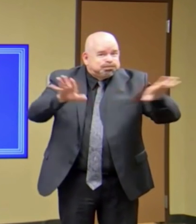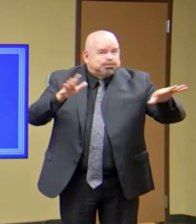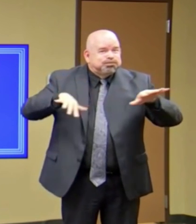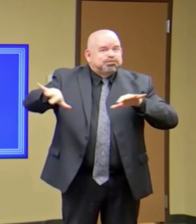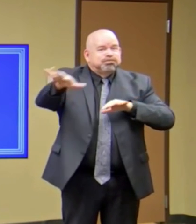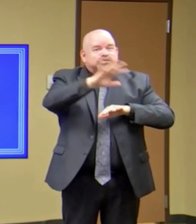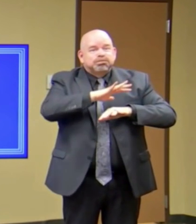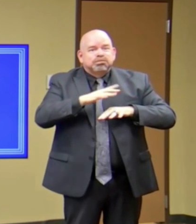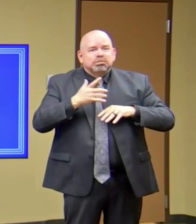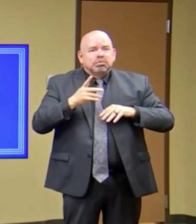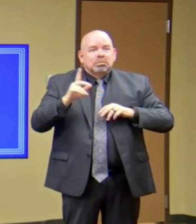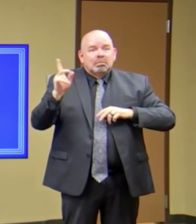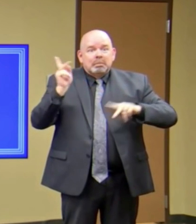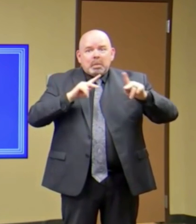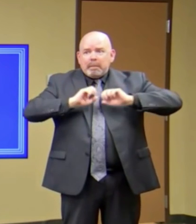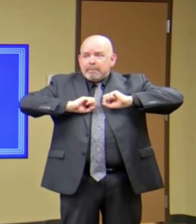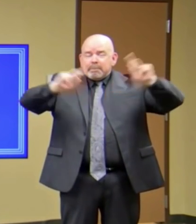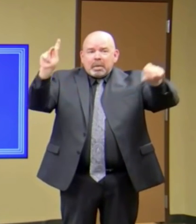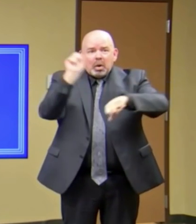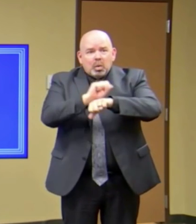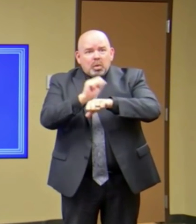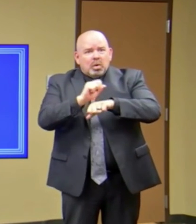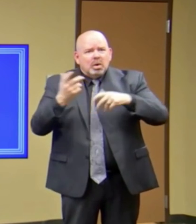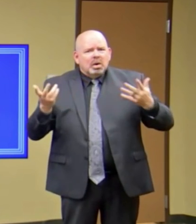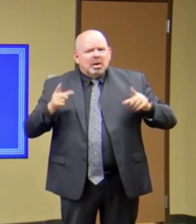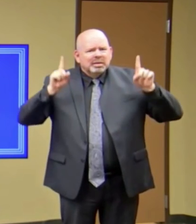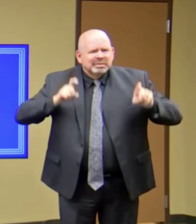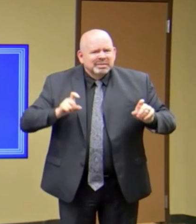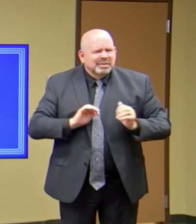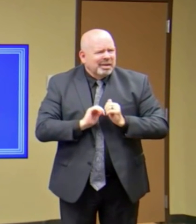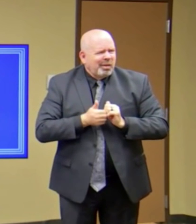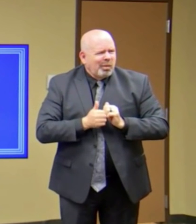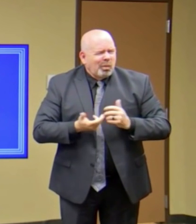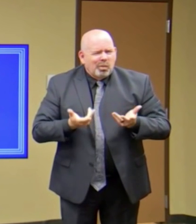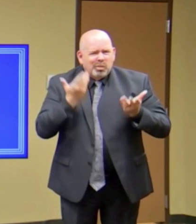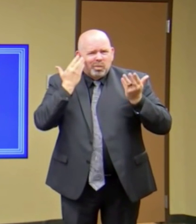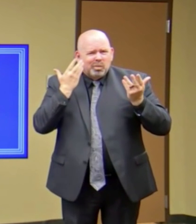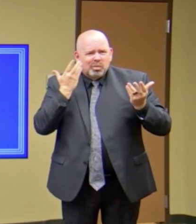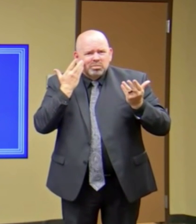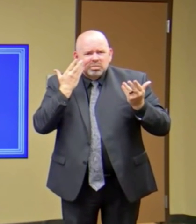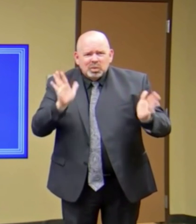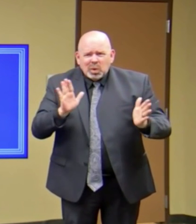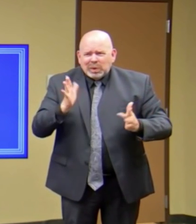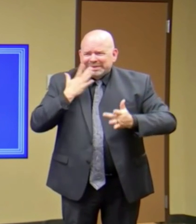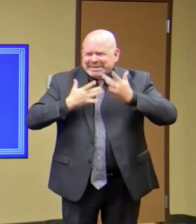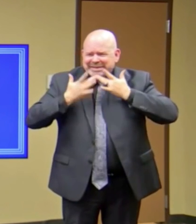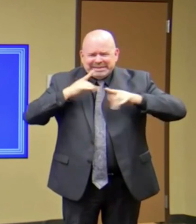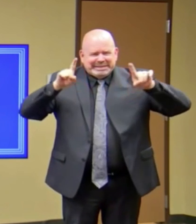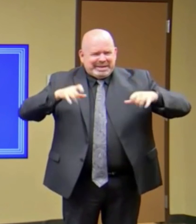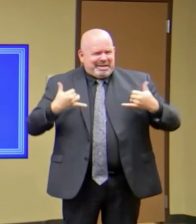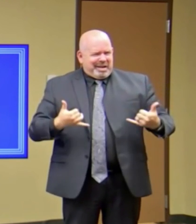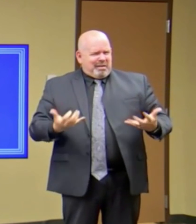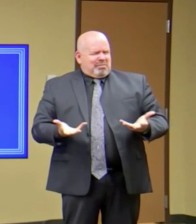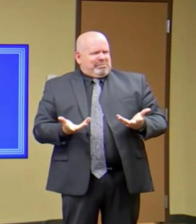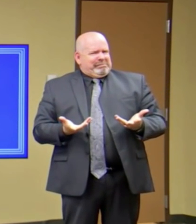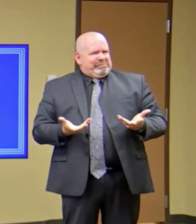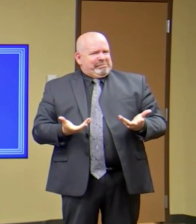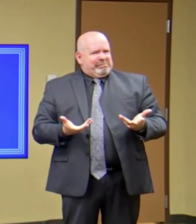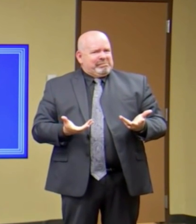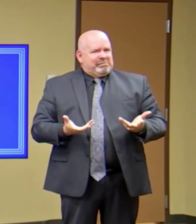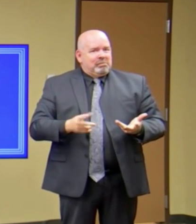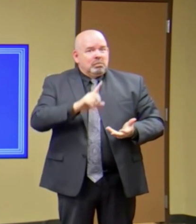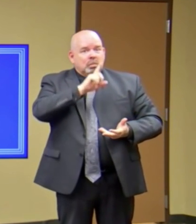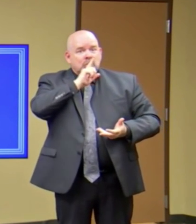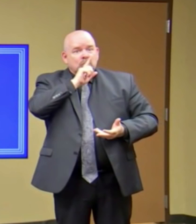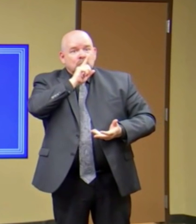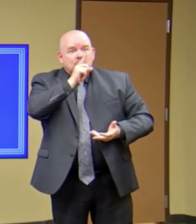with rigorous testing around those folks. Texas, unfortunately, is 49th in testing. were